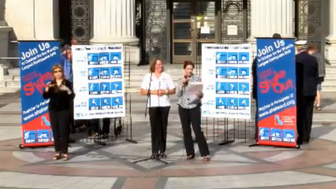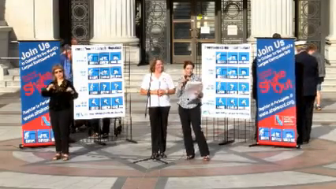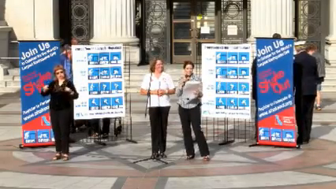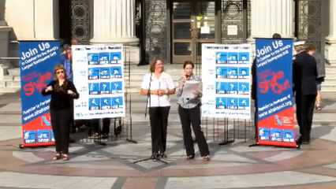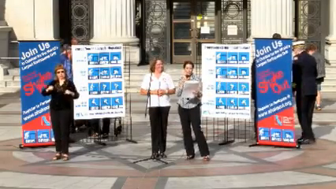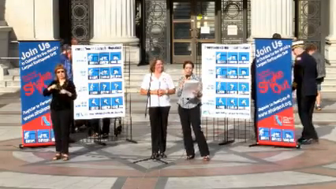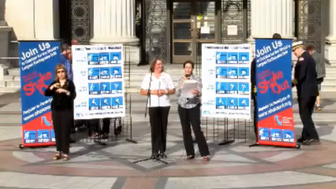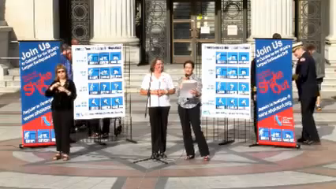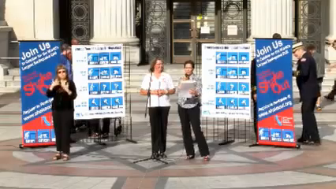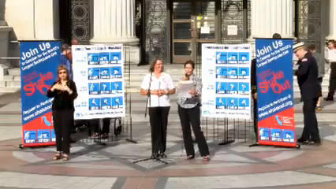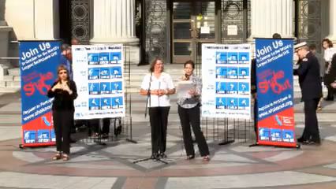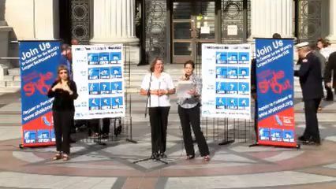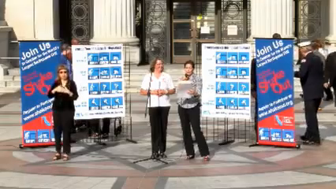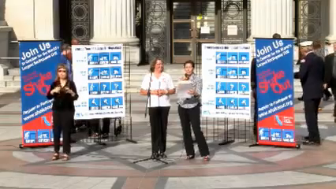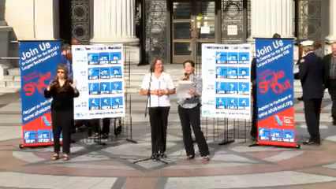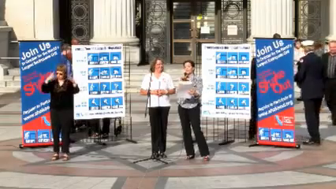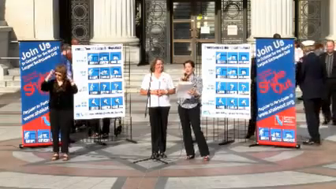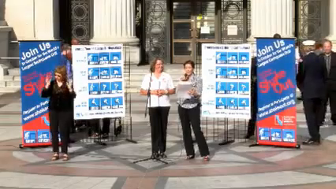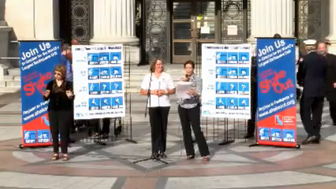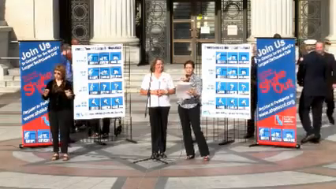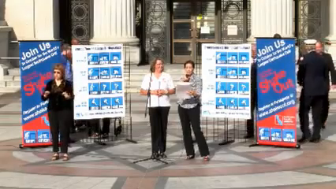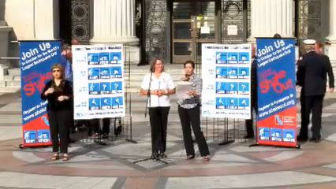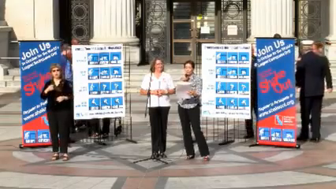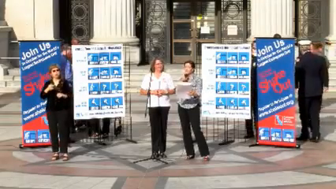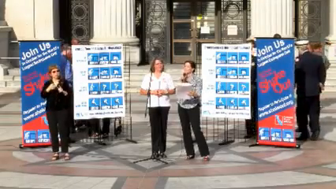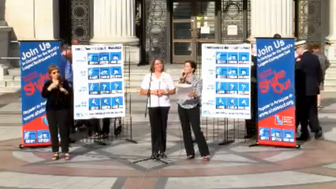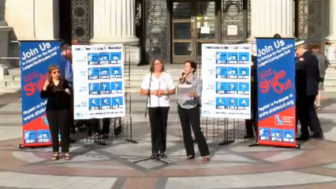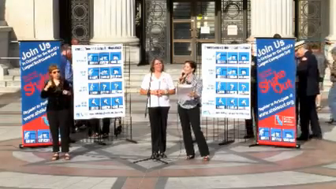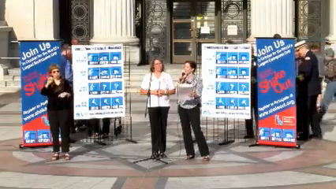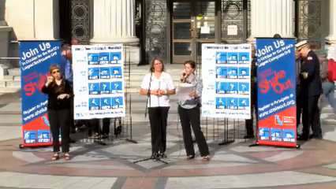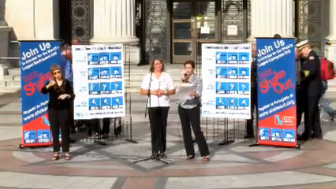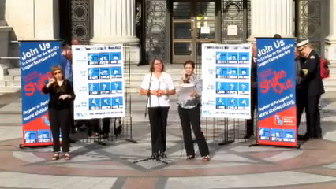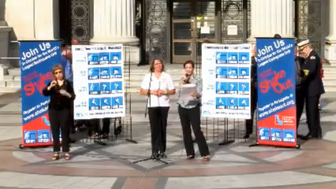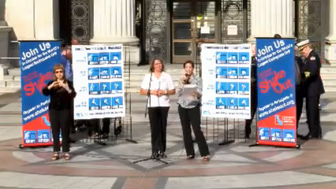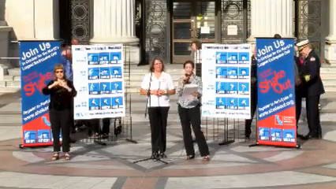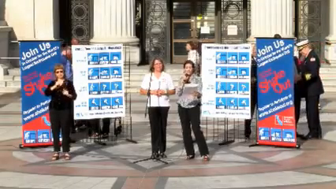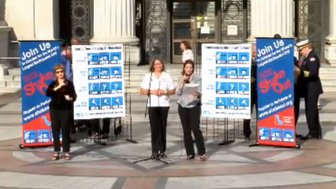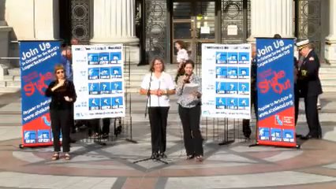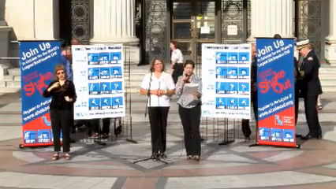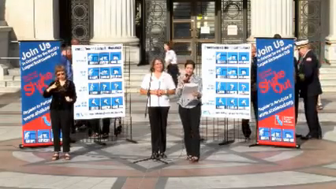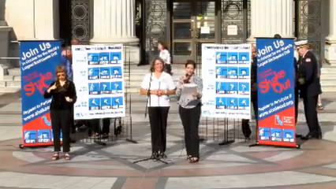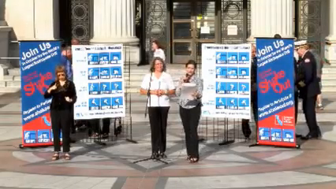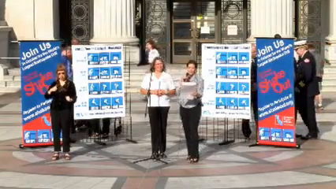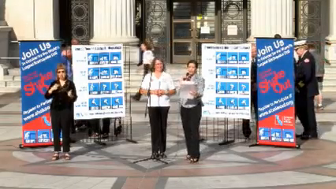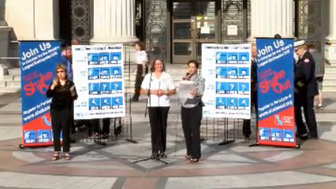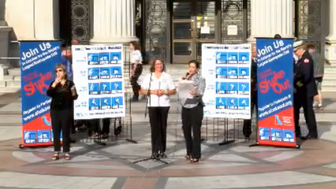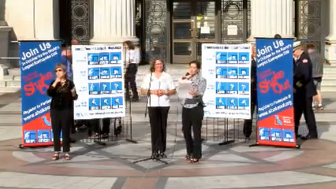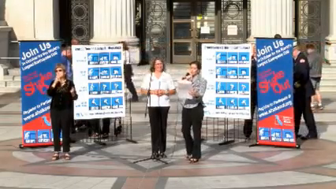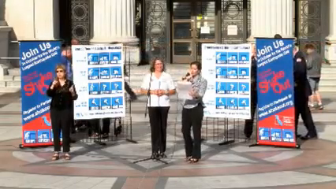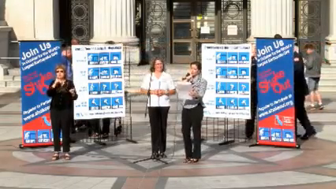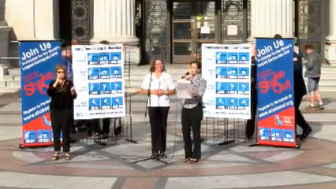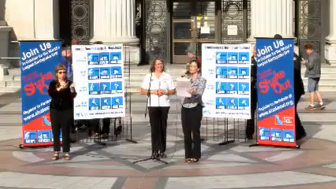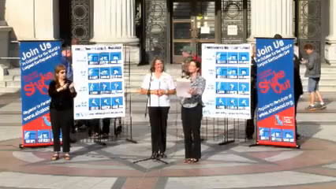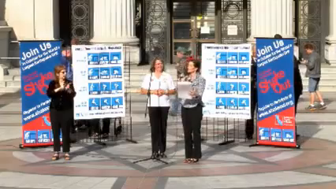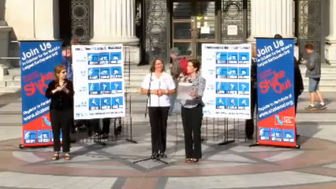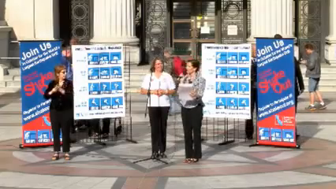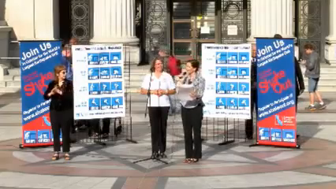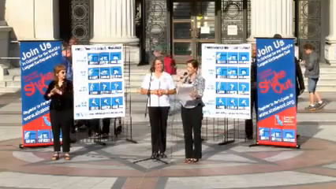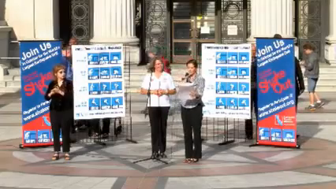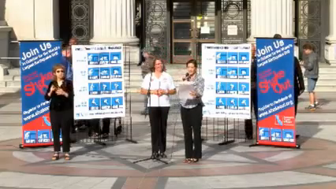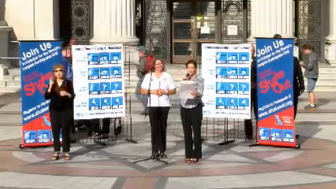So be it resolved that on behalf of the Oakland City Council, the undersigned hereby approves